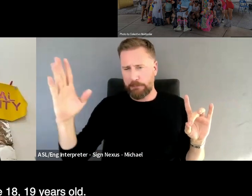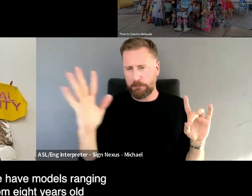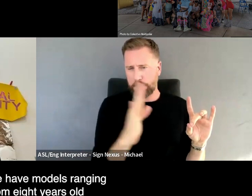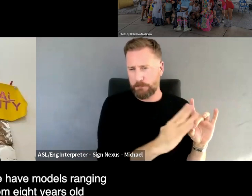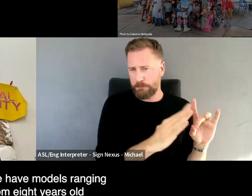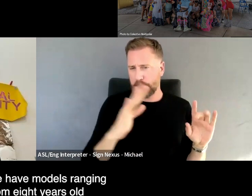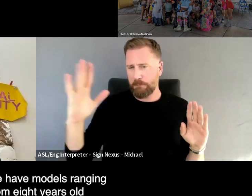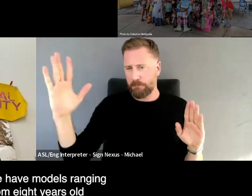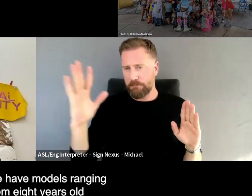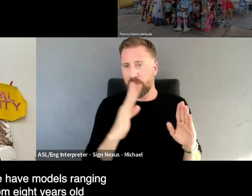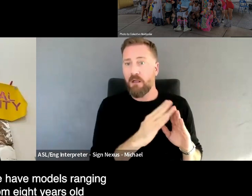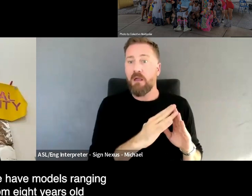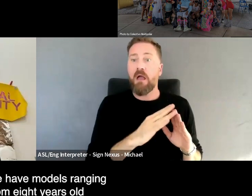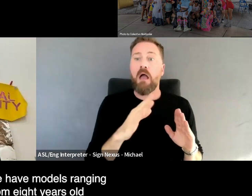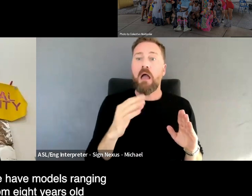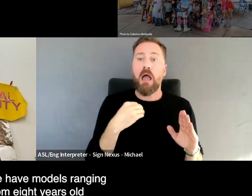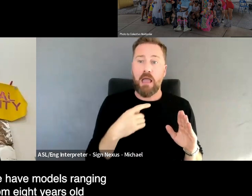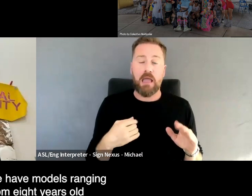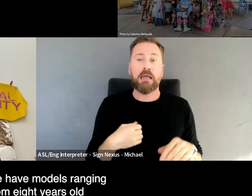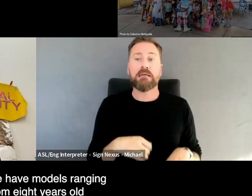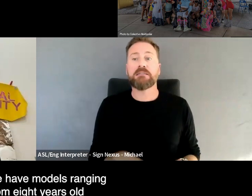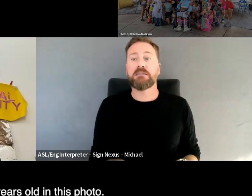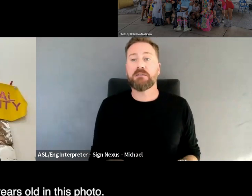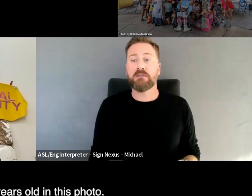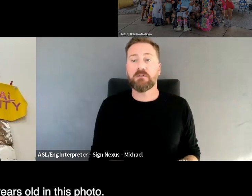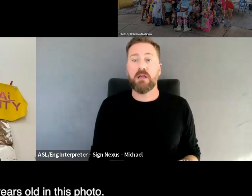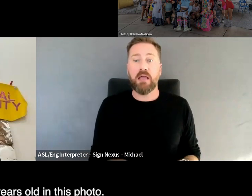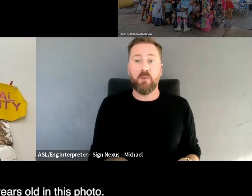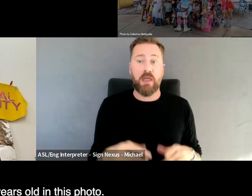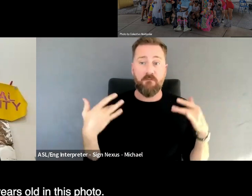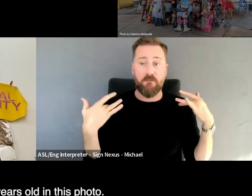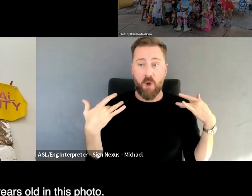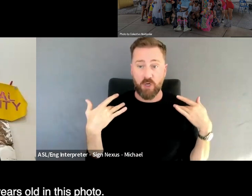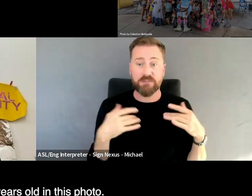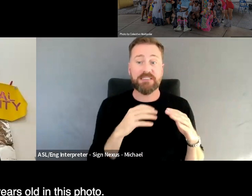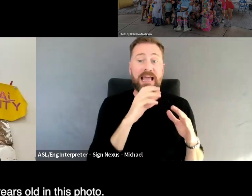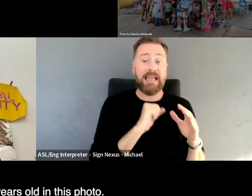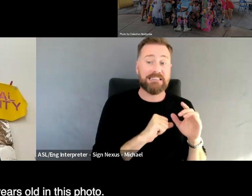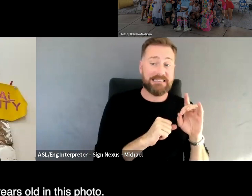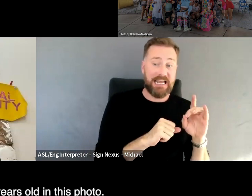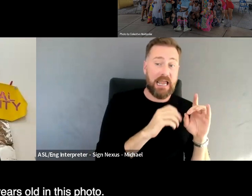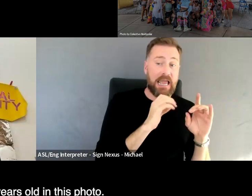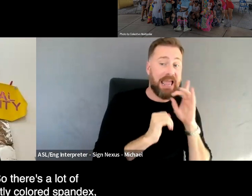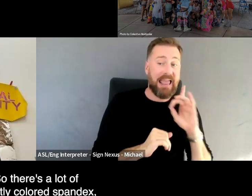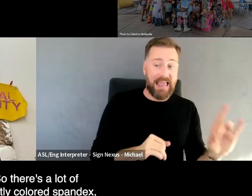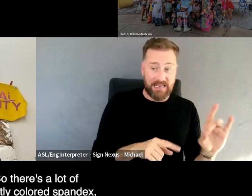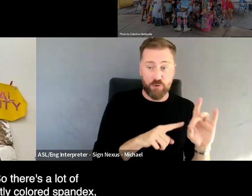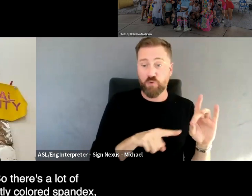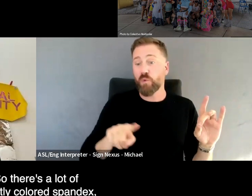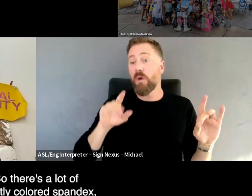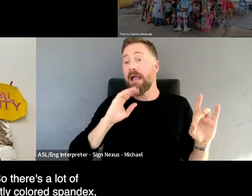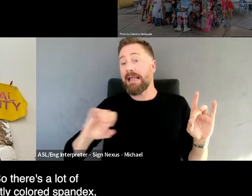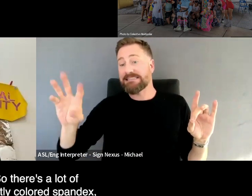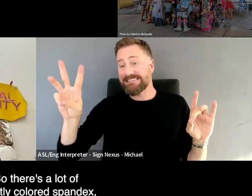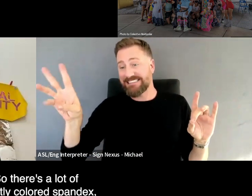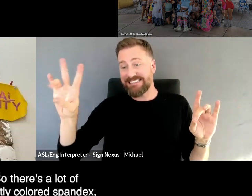And we have models ranging from eight years old to 67 years old in this photo. So there's a lot of